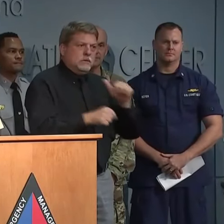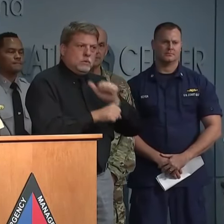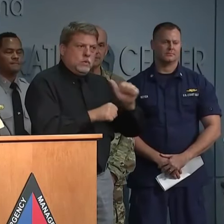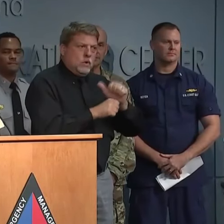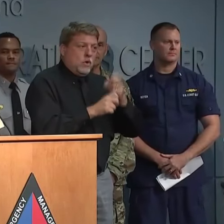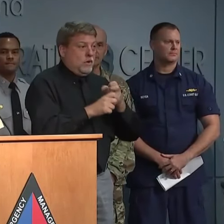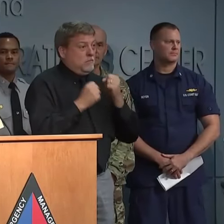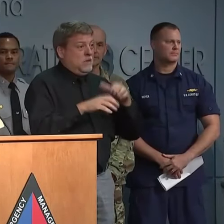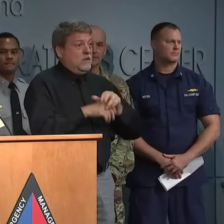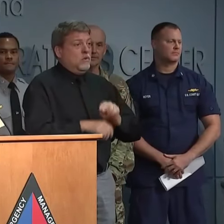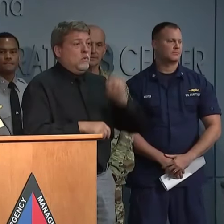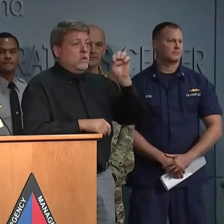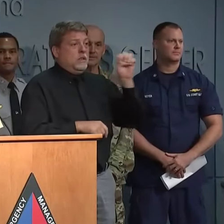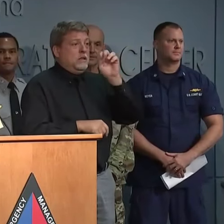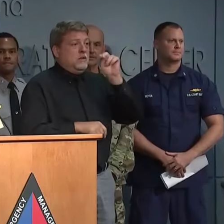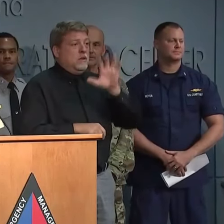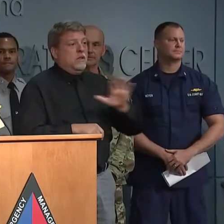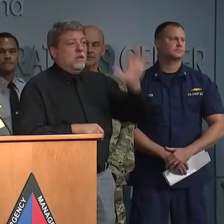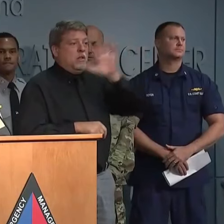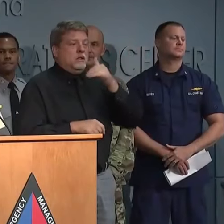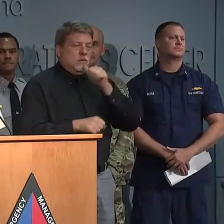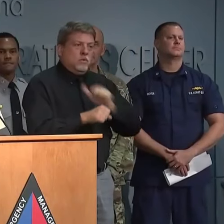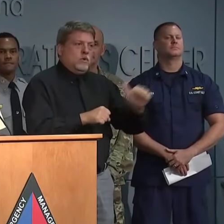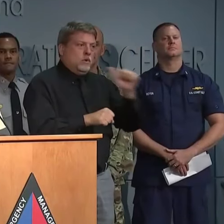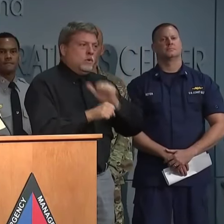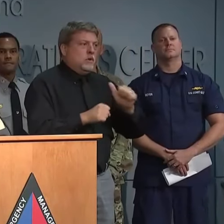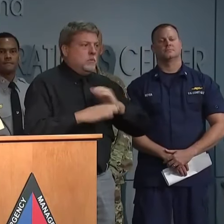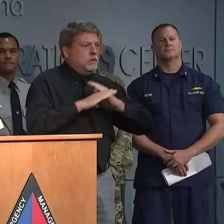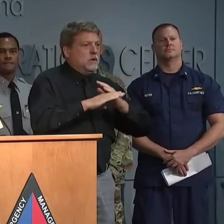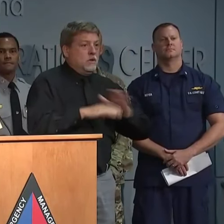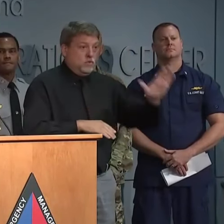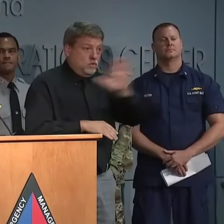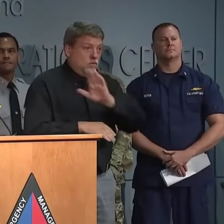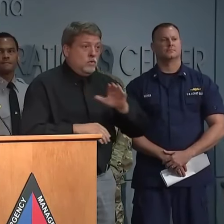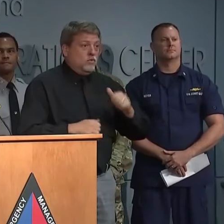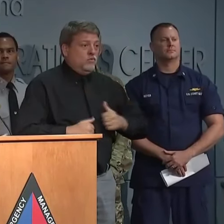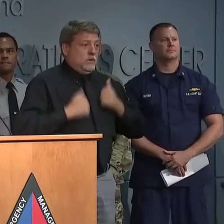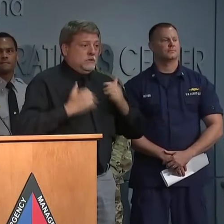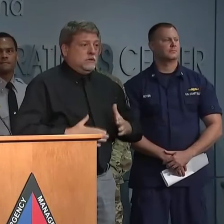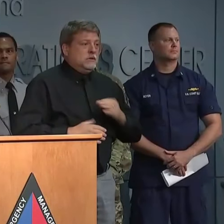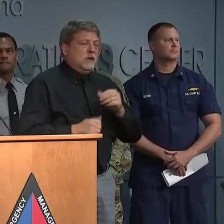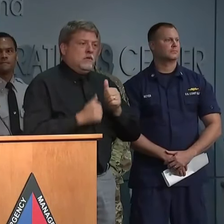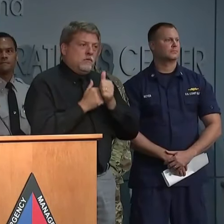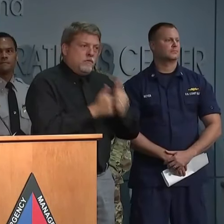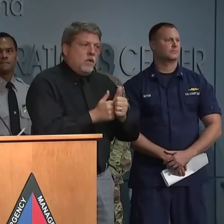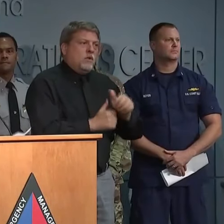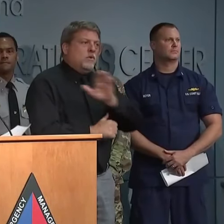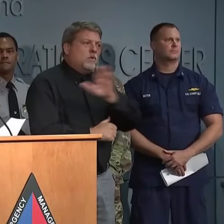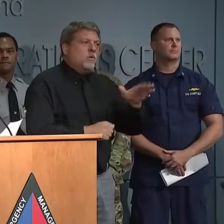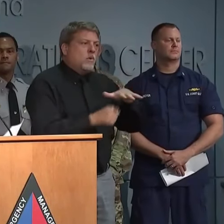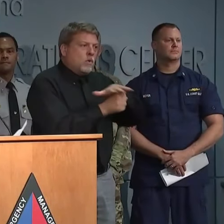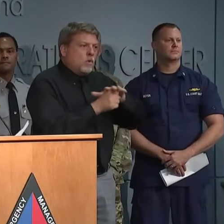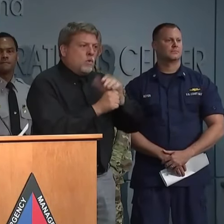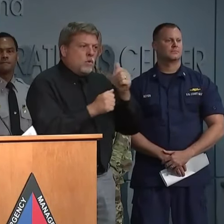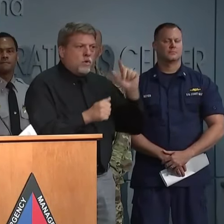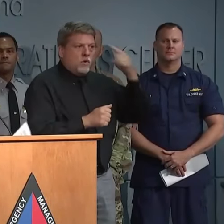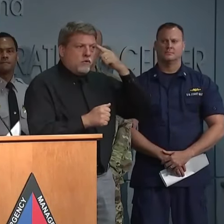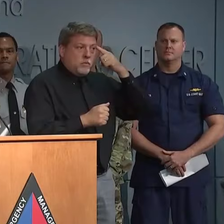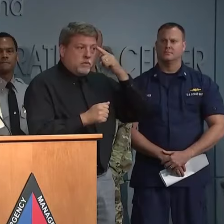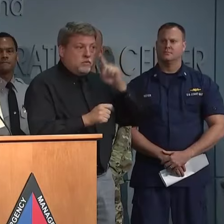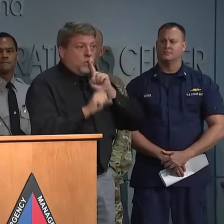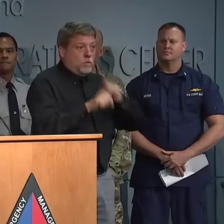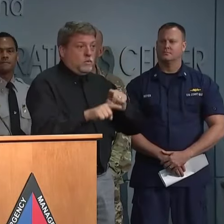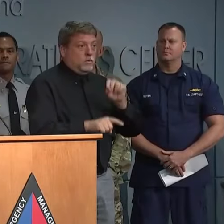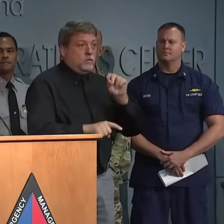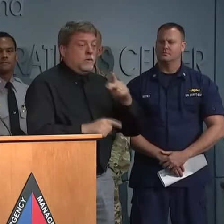fight as they work together to protect their residents and to remind everybody to follow the instructions of their local officials. Thank you very